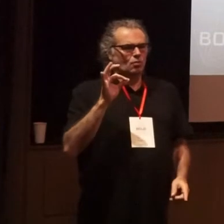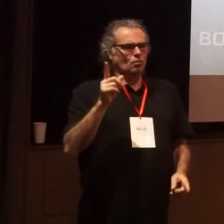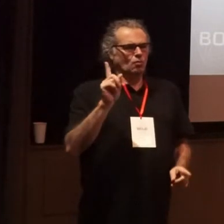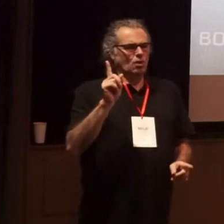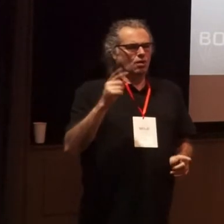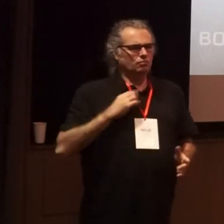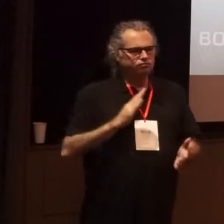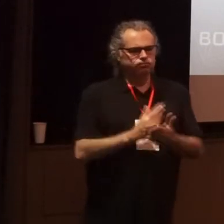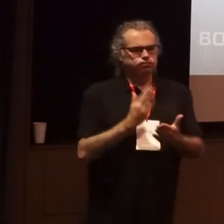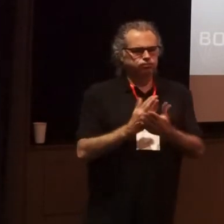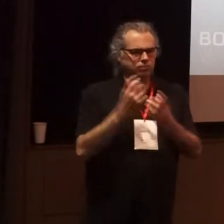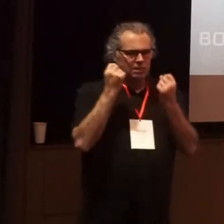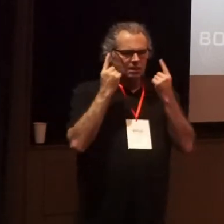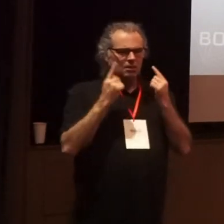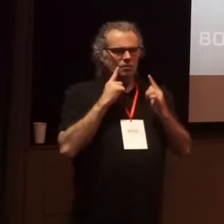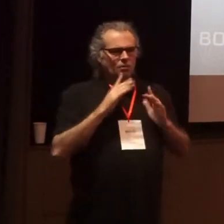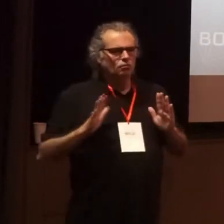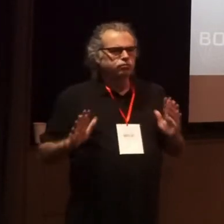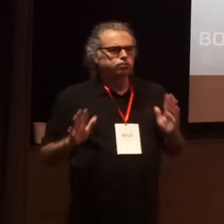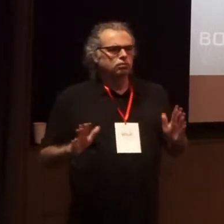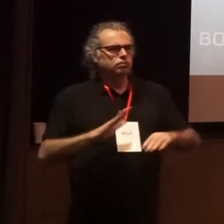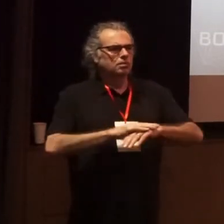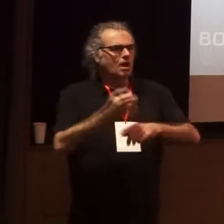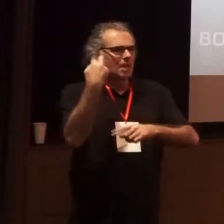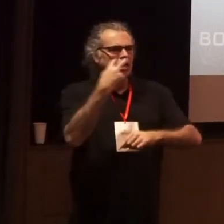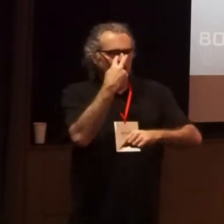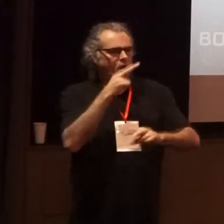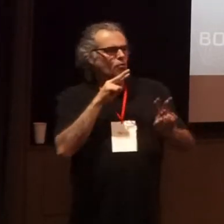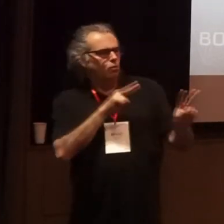really understand was an amazing time last night